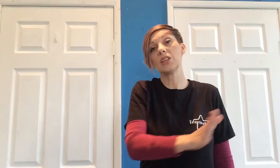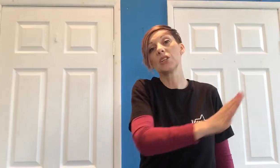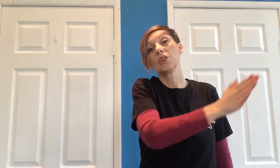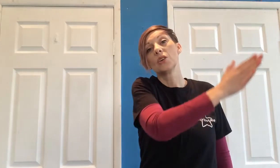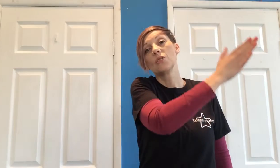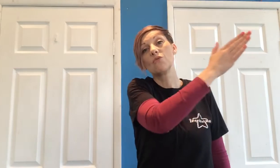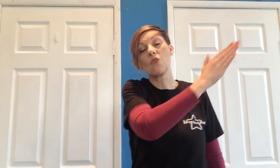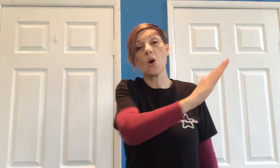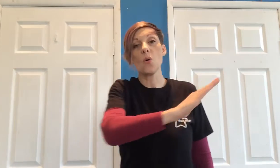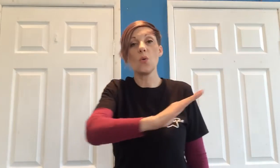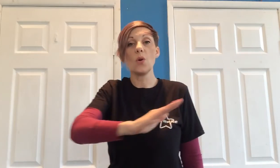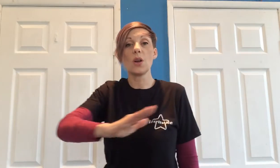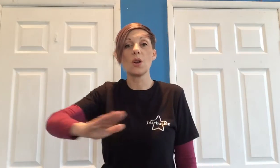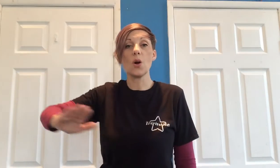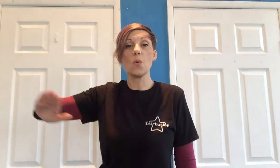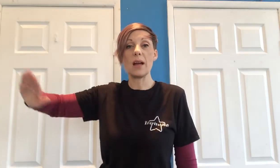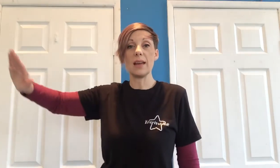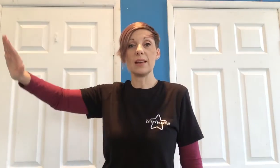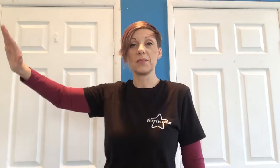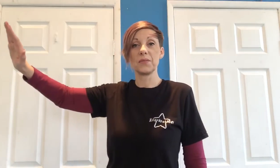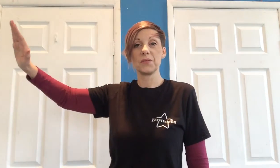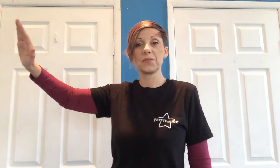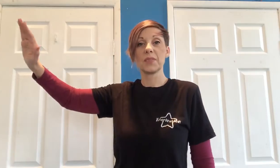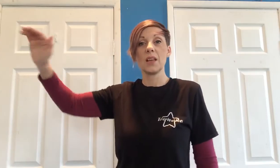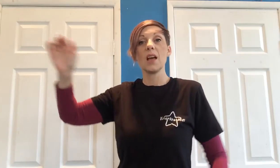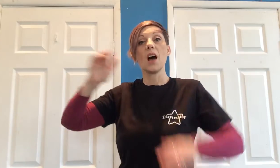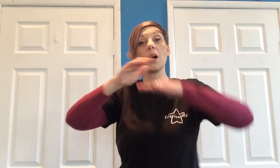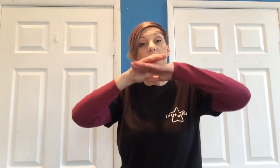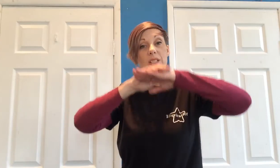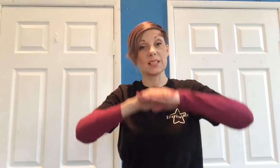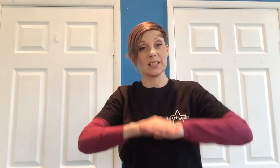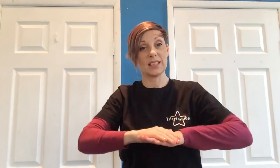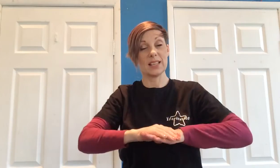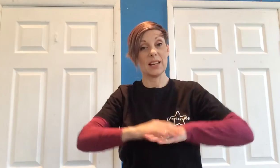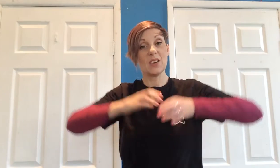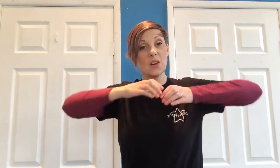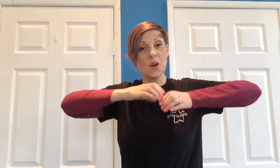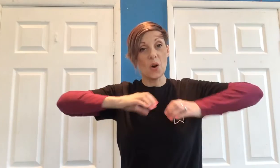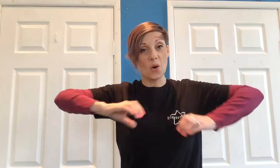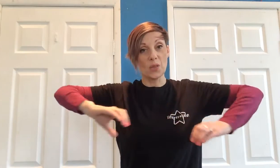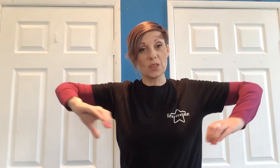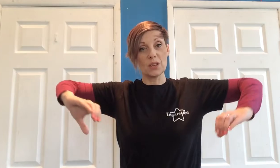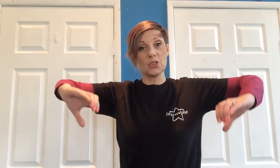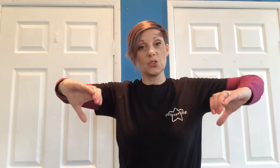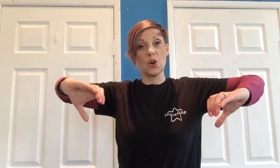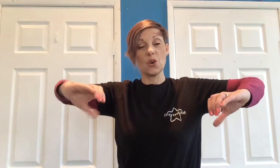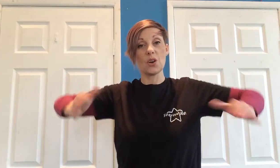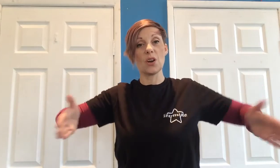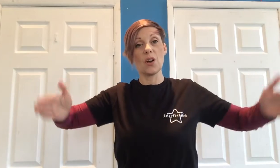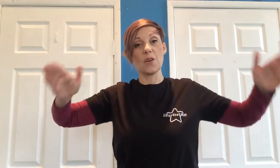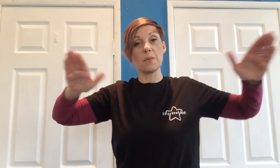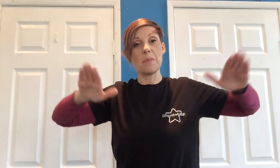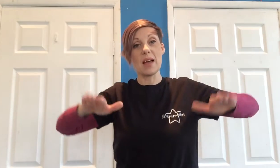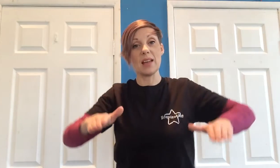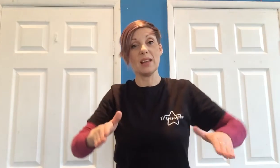roll away I'm just sitting on the dock of the bay